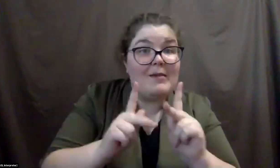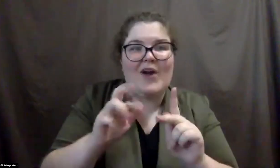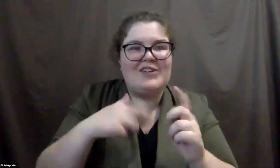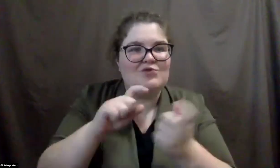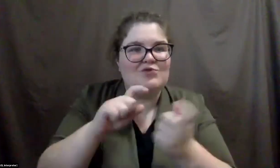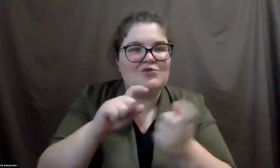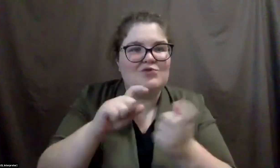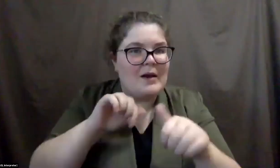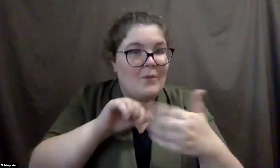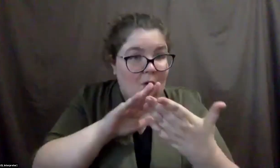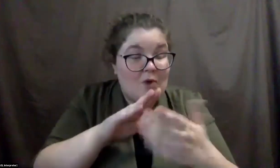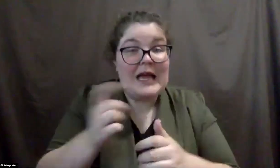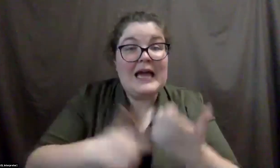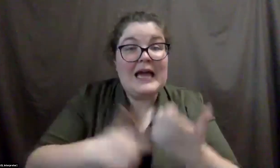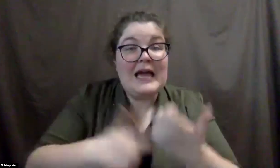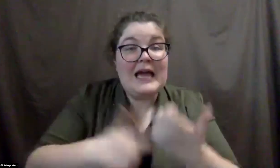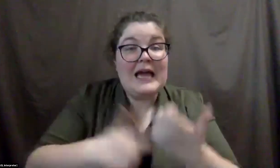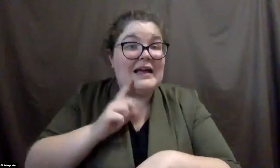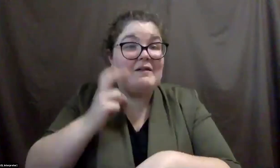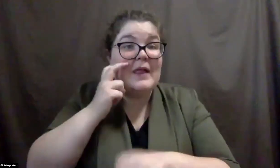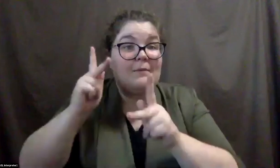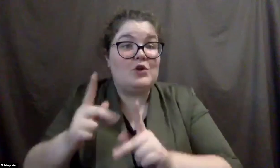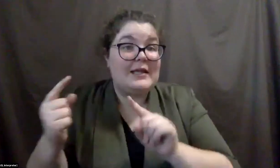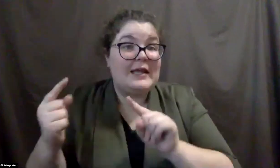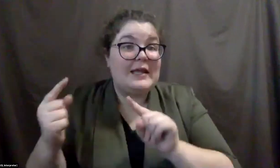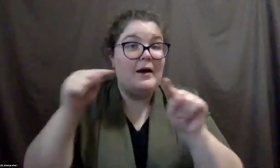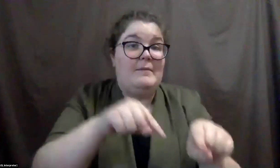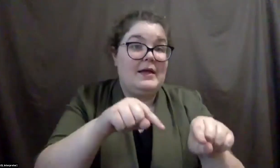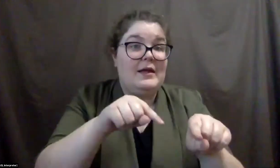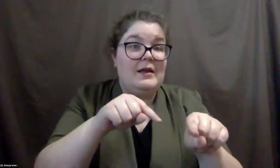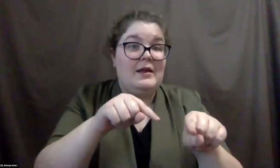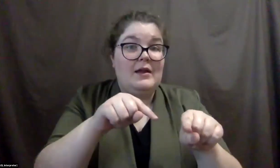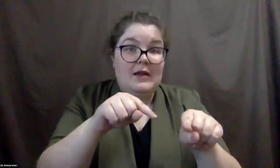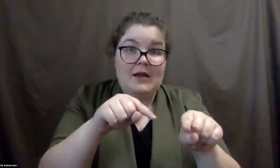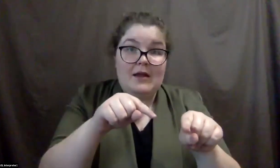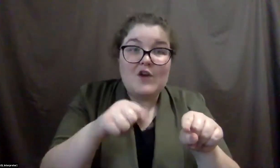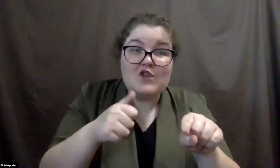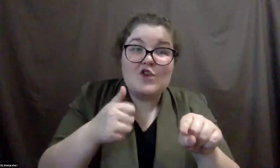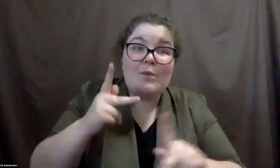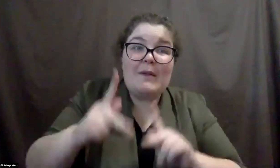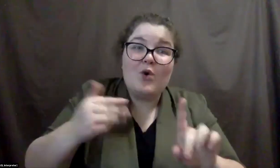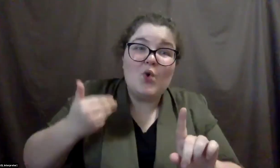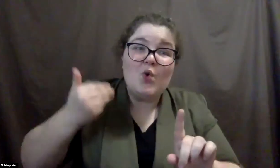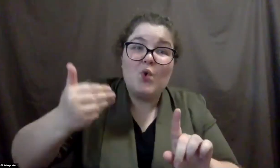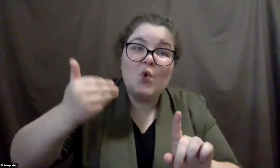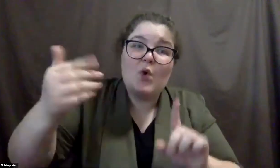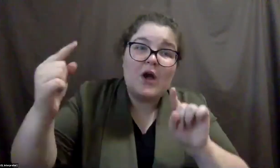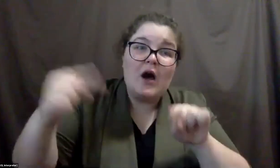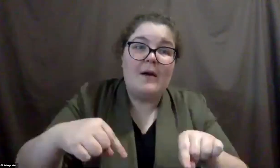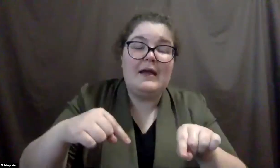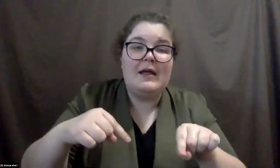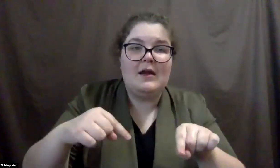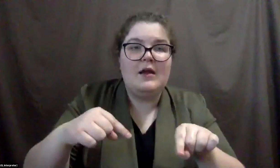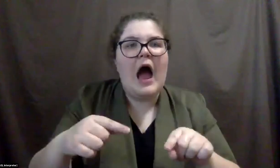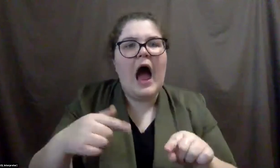have a deaf blind visitor come in, there's a few people who have been in a few different times. And so I know when they come in, we're a small community